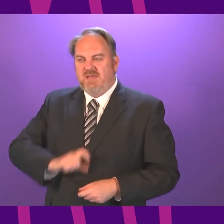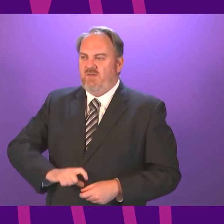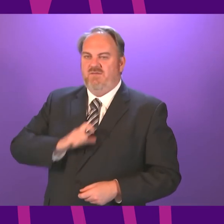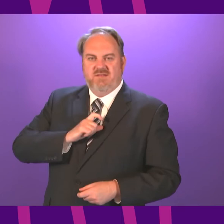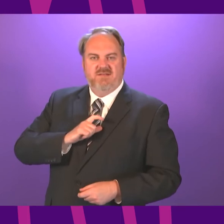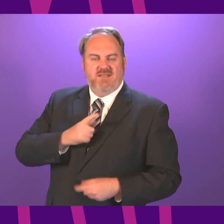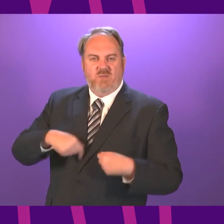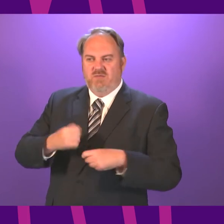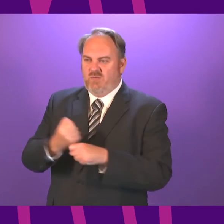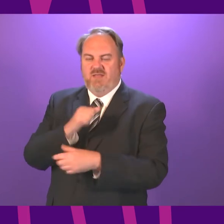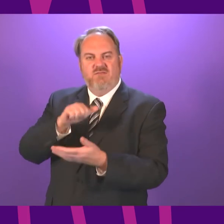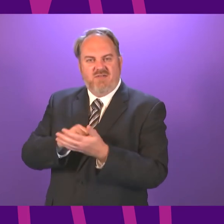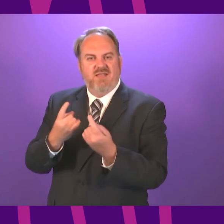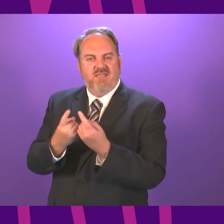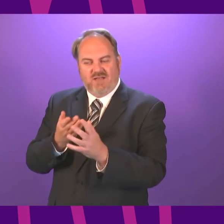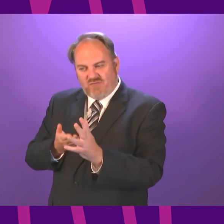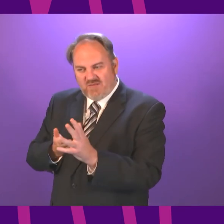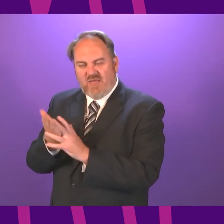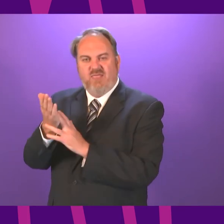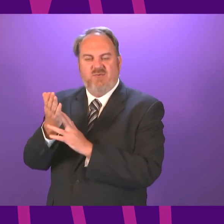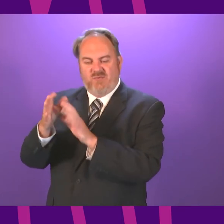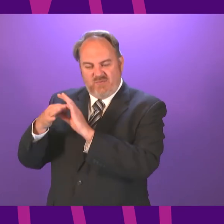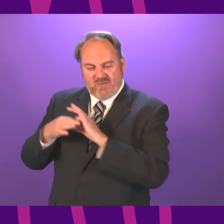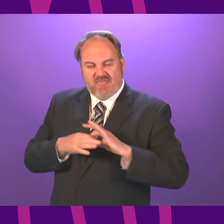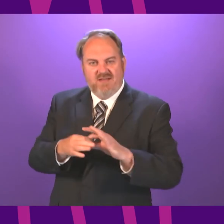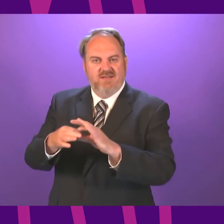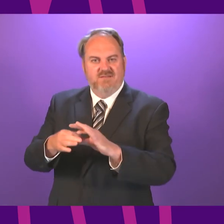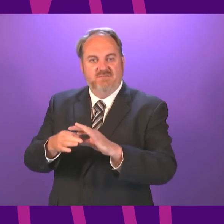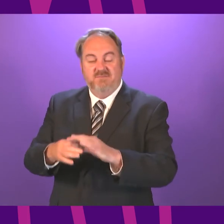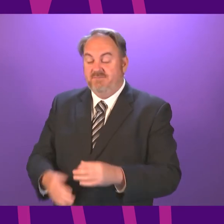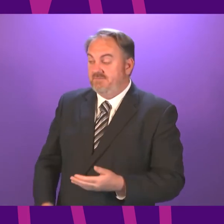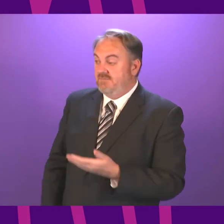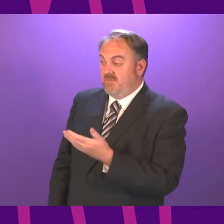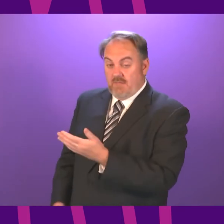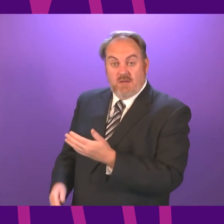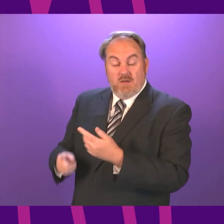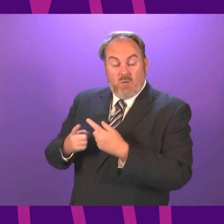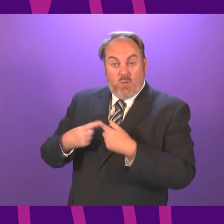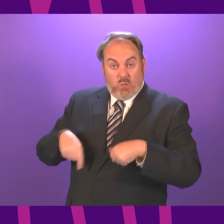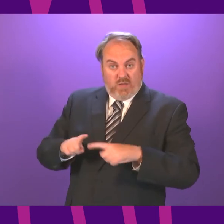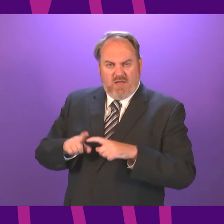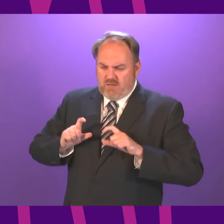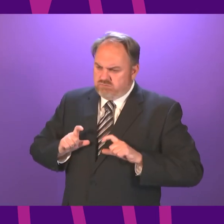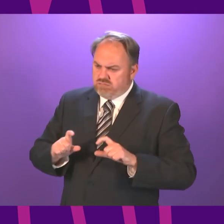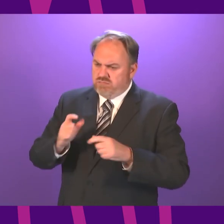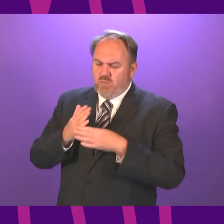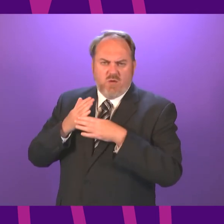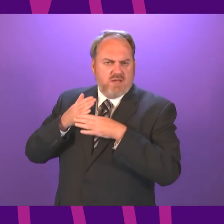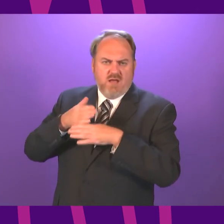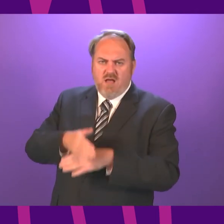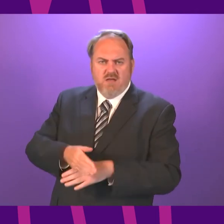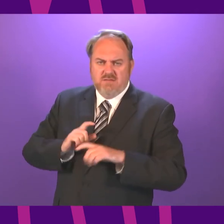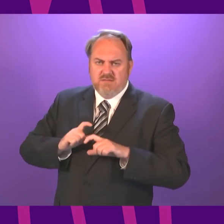First Minister. On all of these things, intensive work is continuing. So